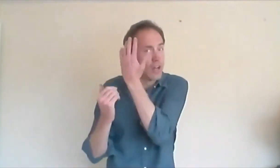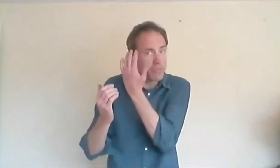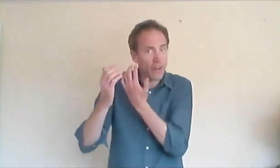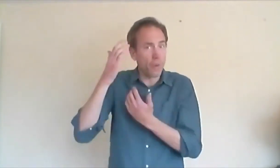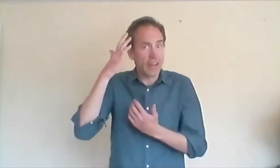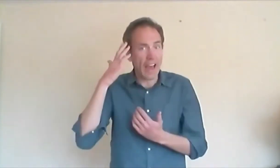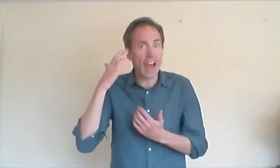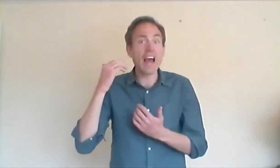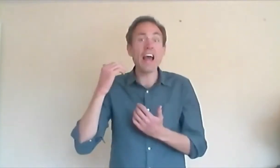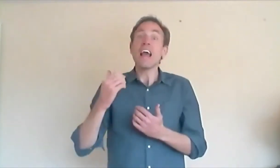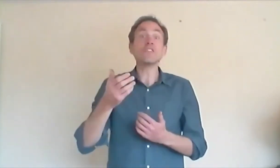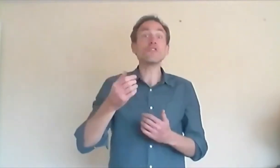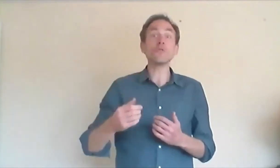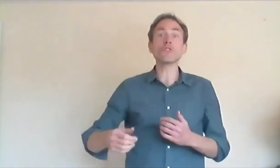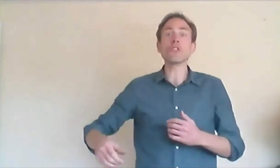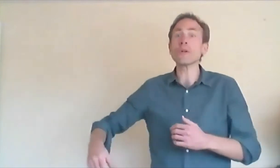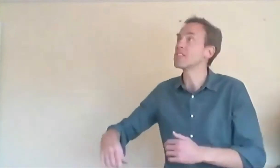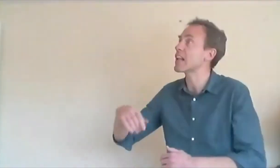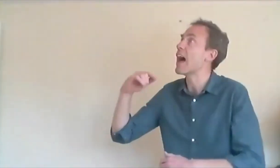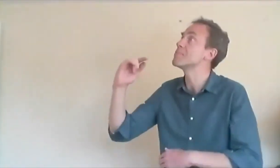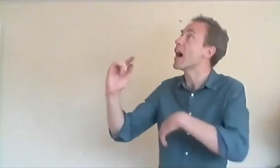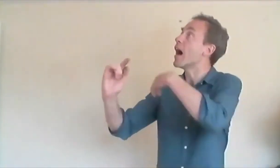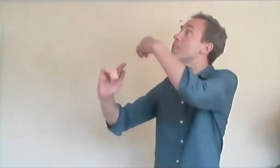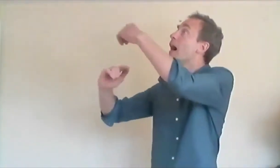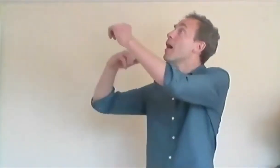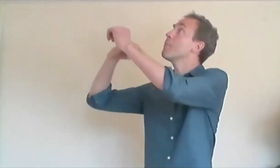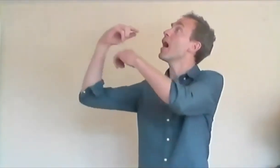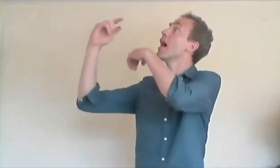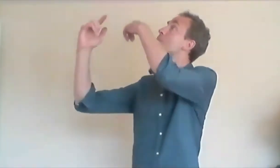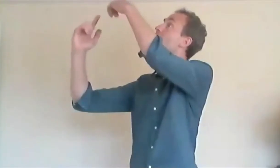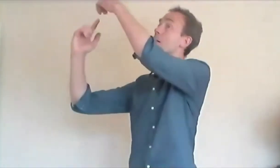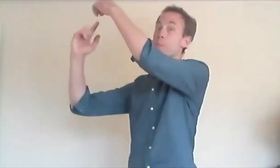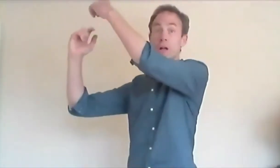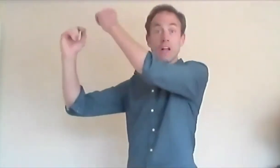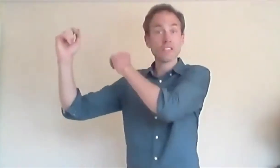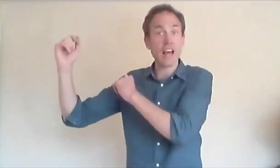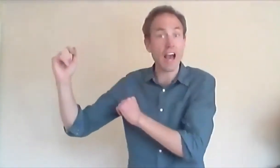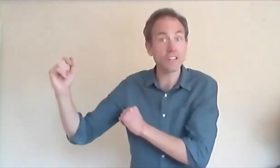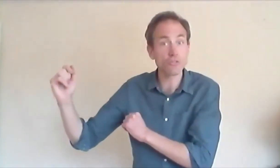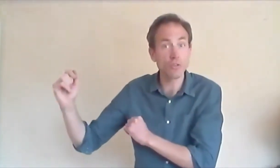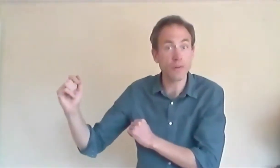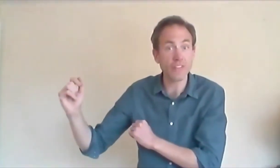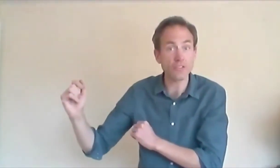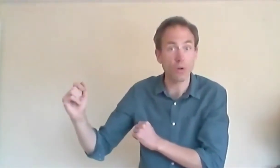flowing hair. And as usual, the prince climbed up, up, up, up, to the highest room of that tall.